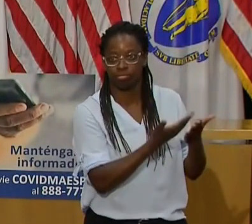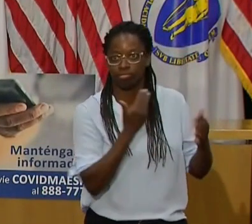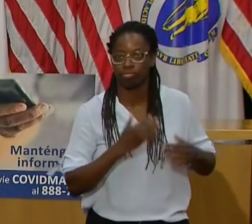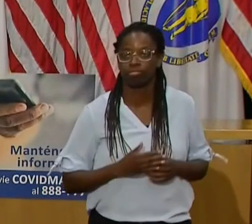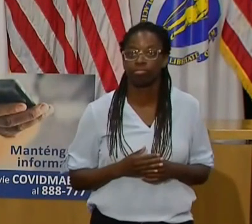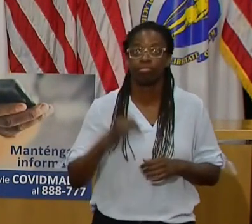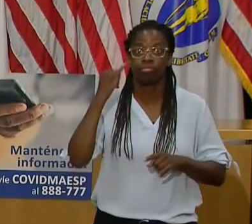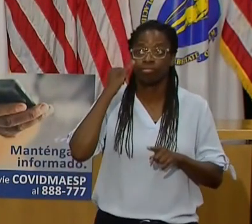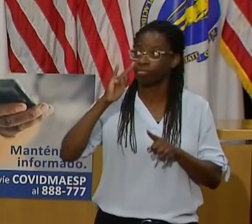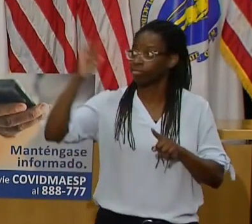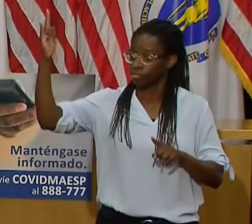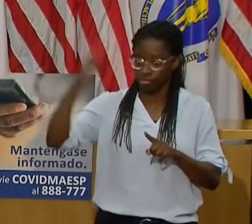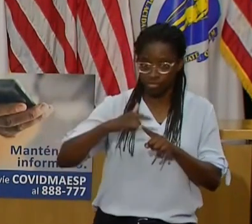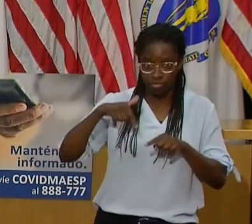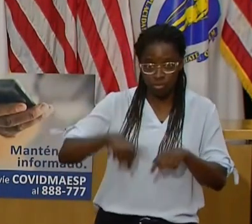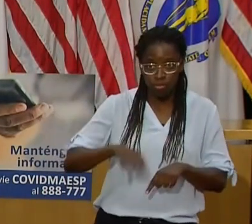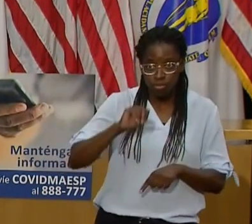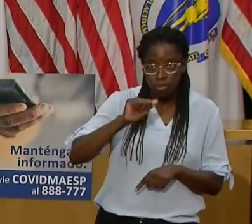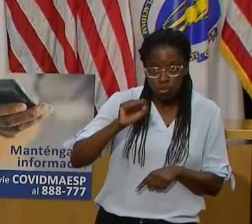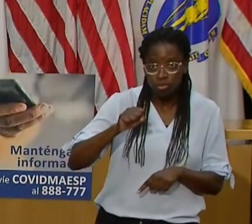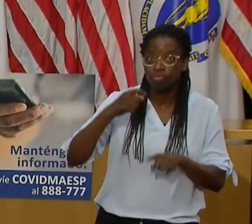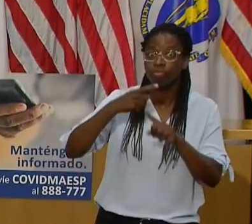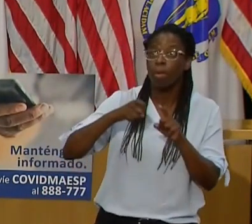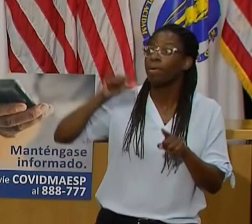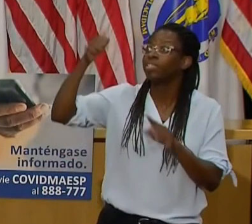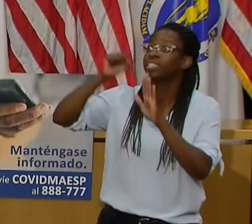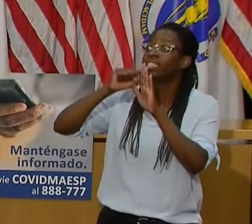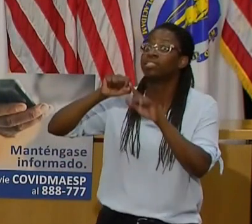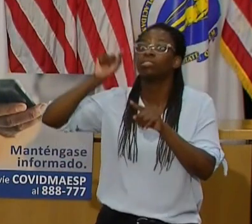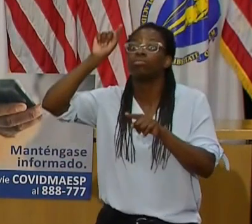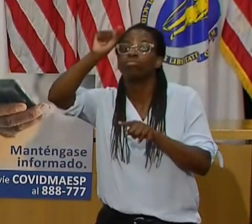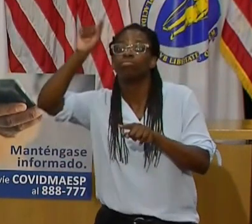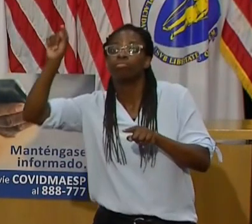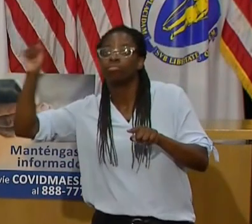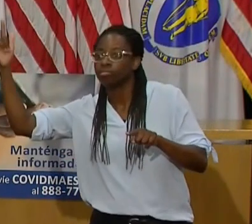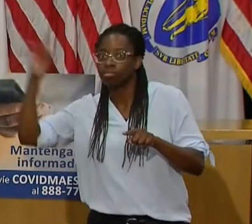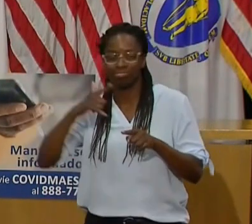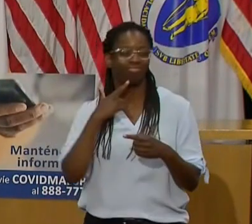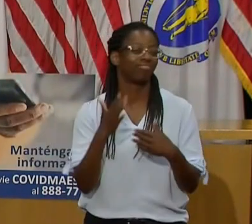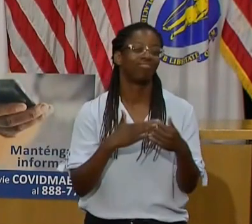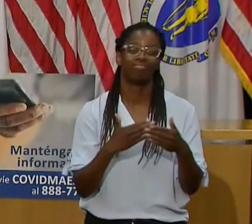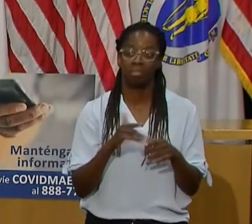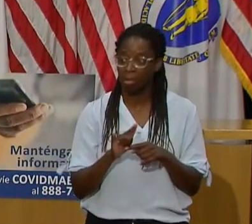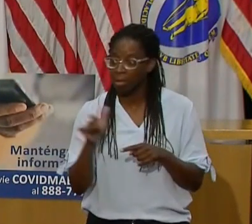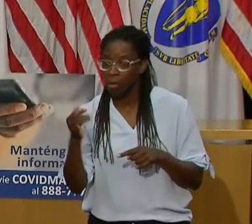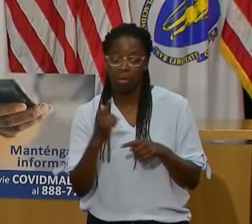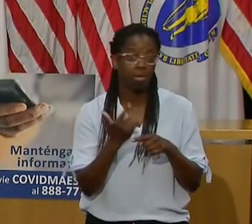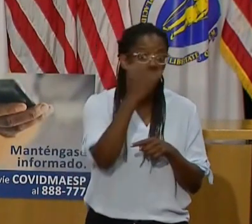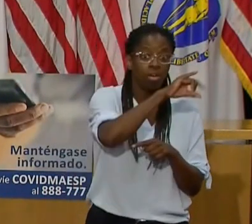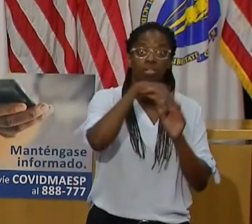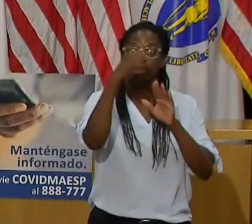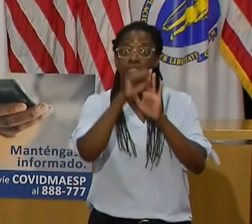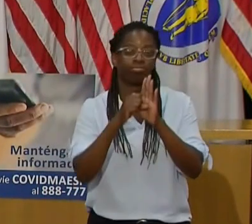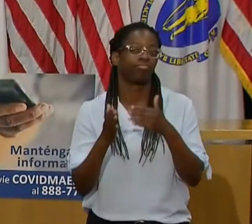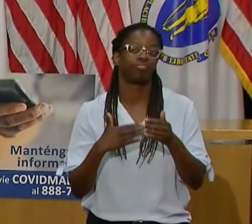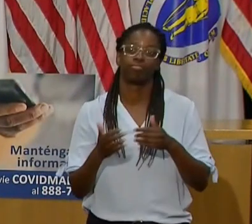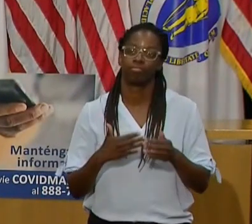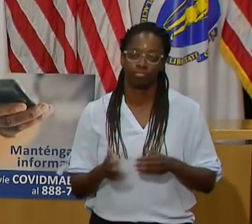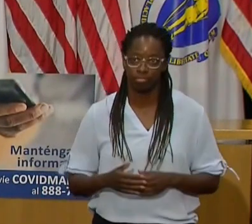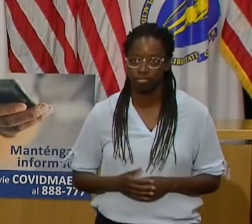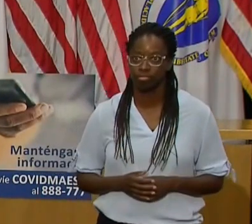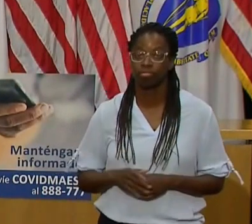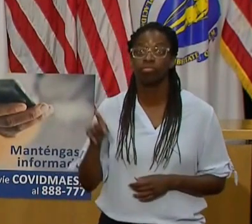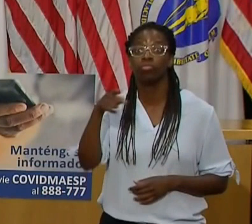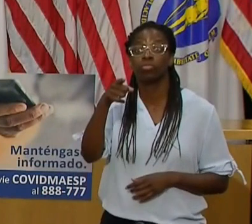a Massachusetts traveler form unless you are coming from a state that has been designated a lower-risk COVID-19 state or fall into a